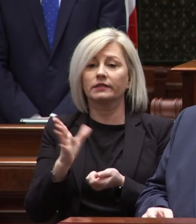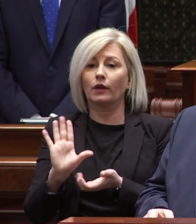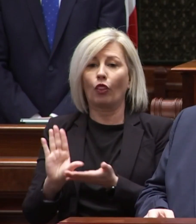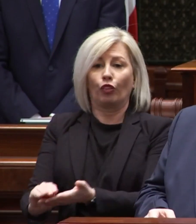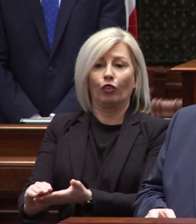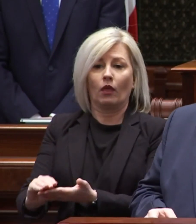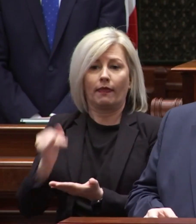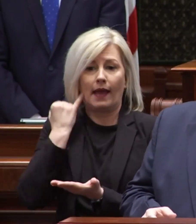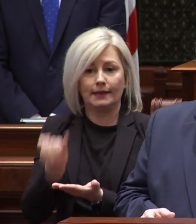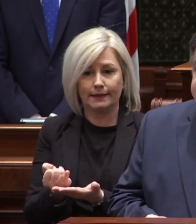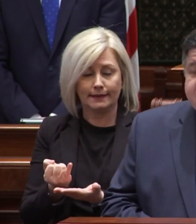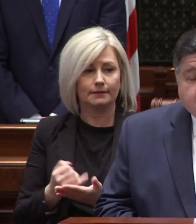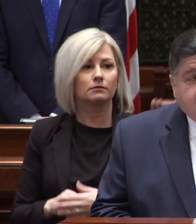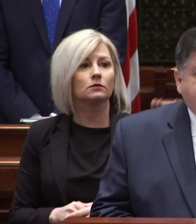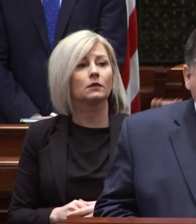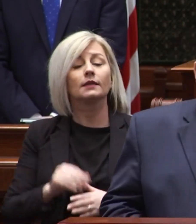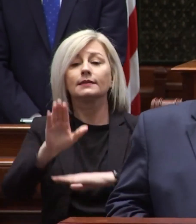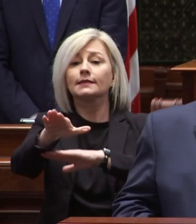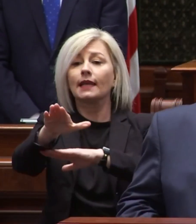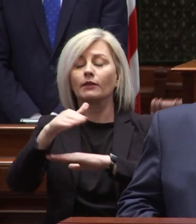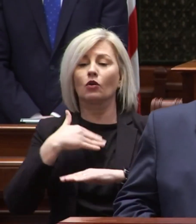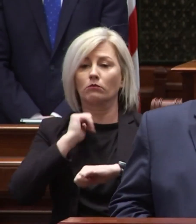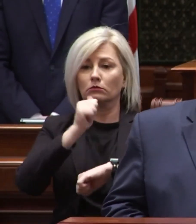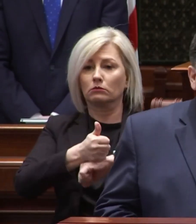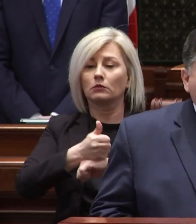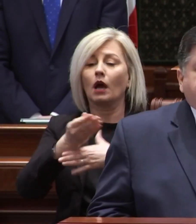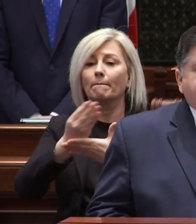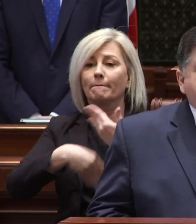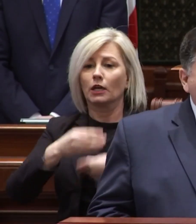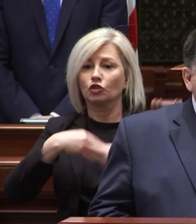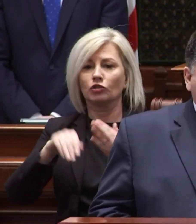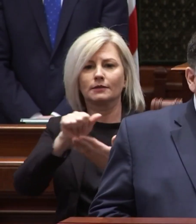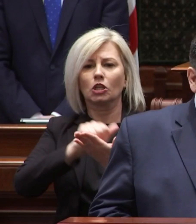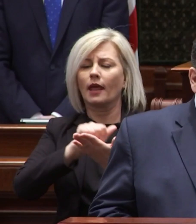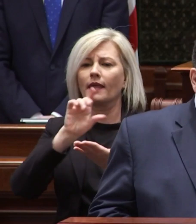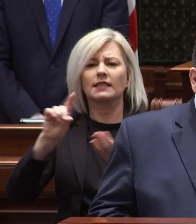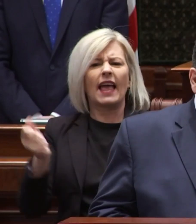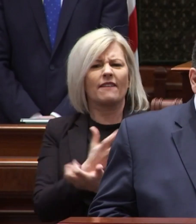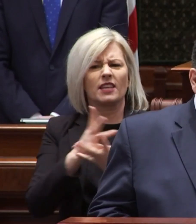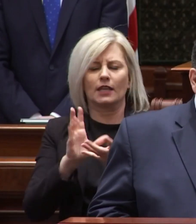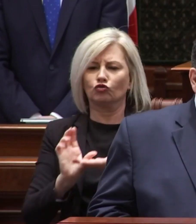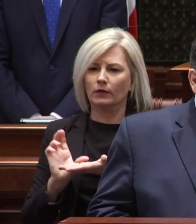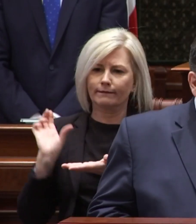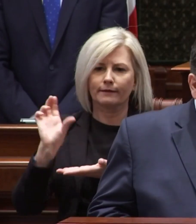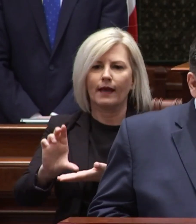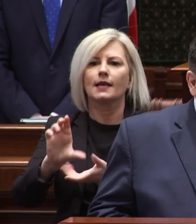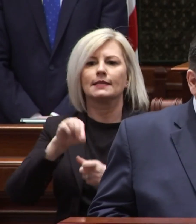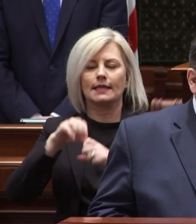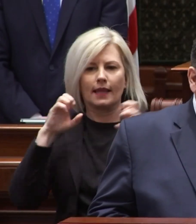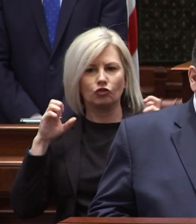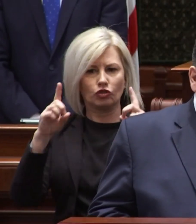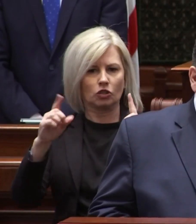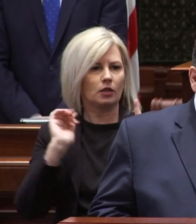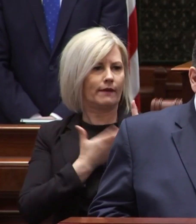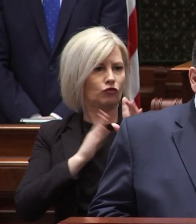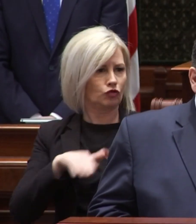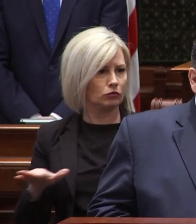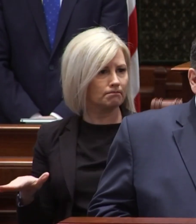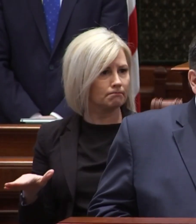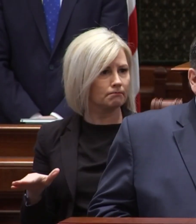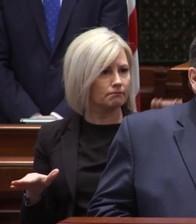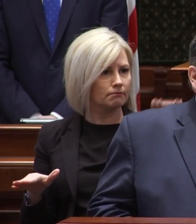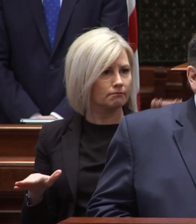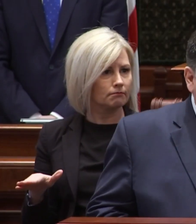ideas this afternoon i've laid out a budget agenda that does everything possible to invest in the education of our children